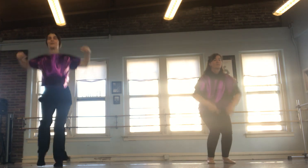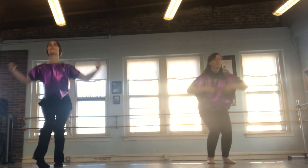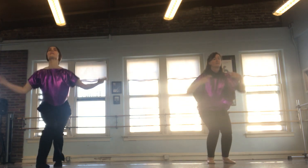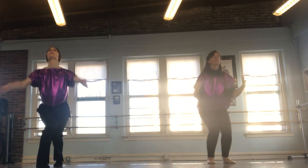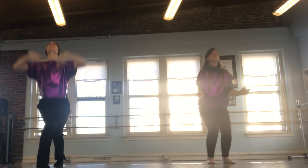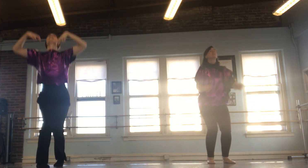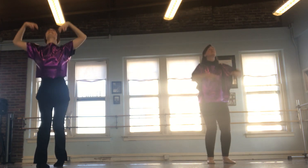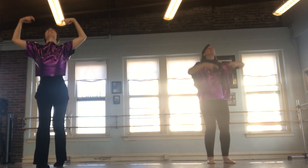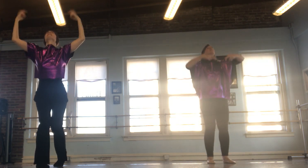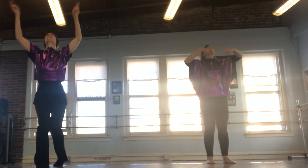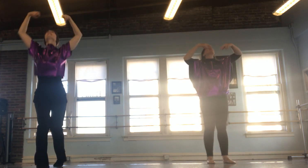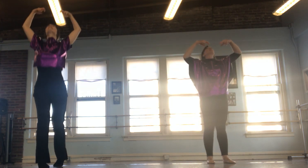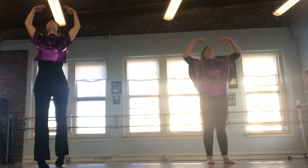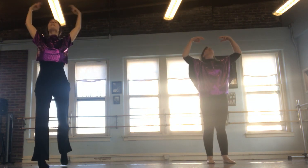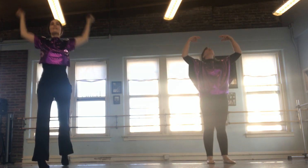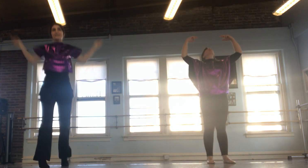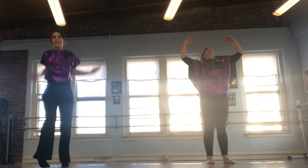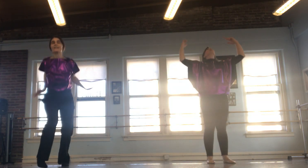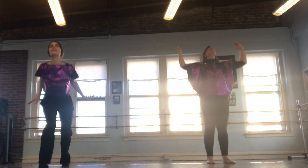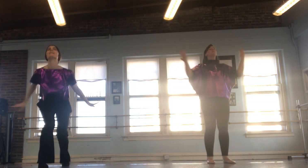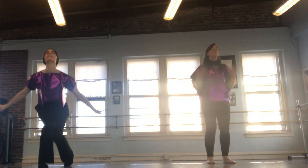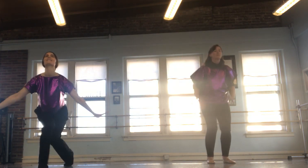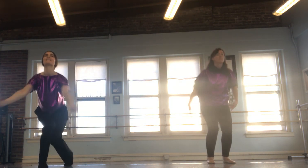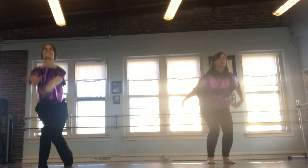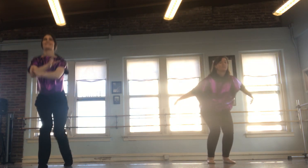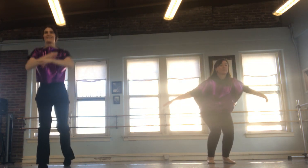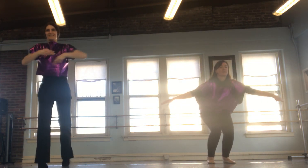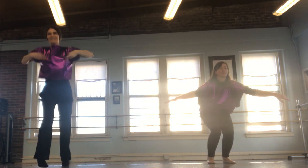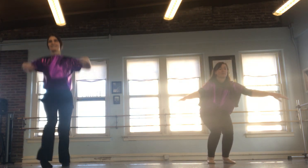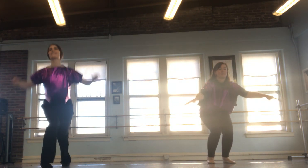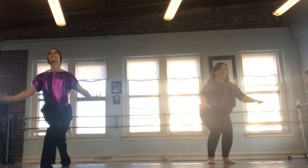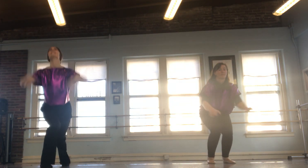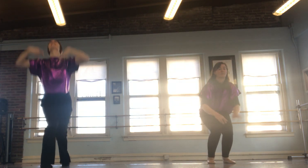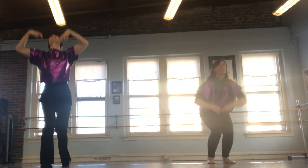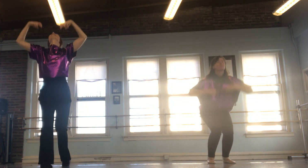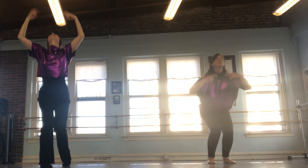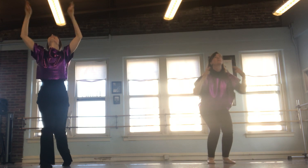rejoice, let all the earth rejoice.